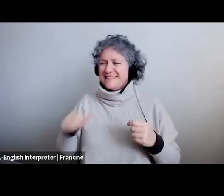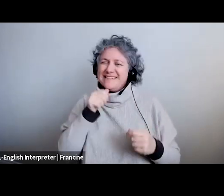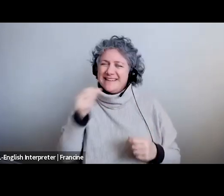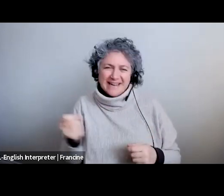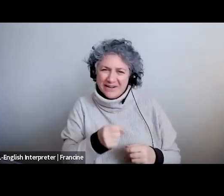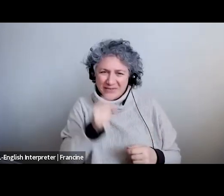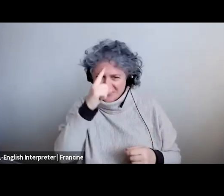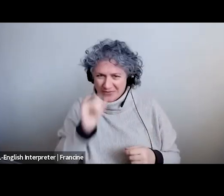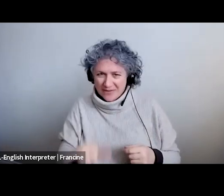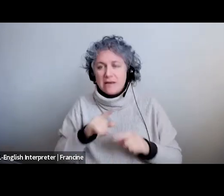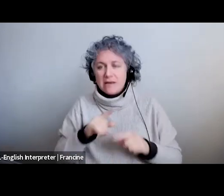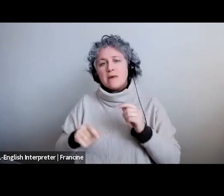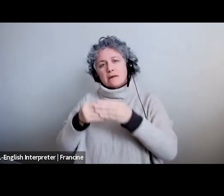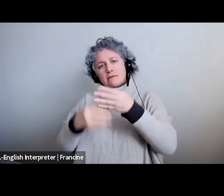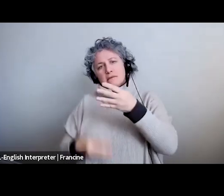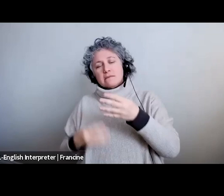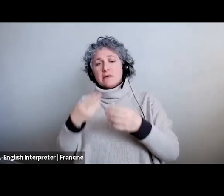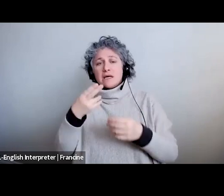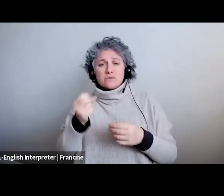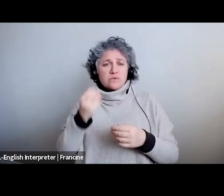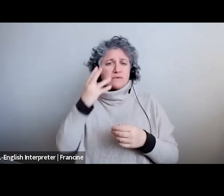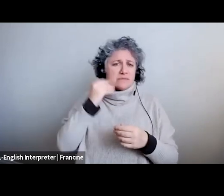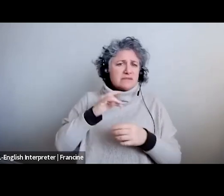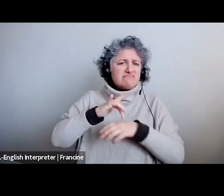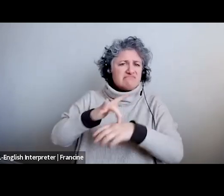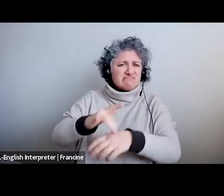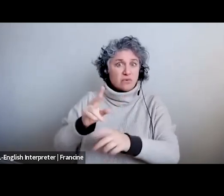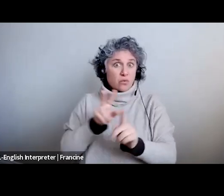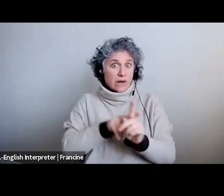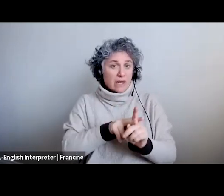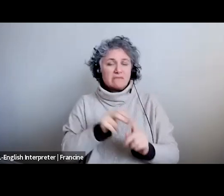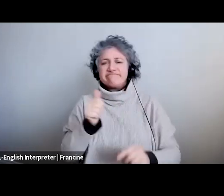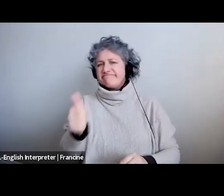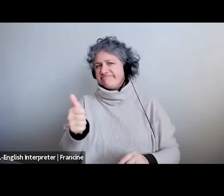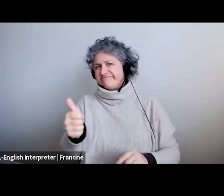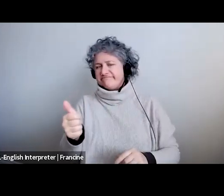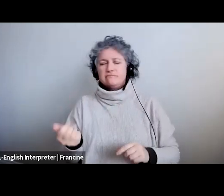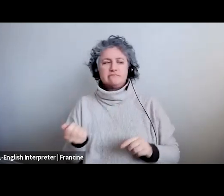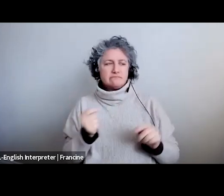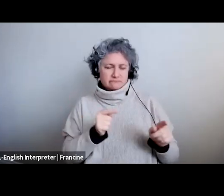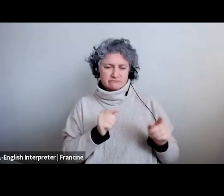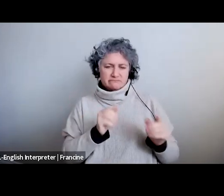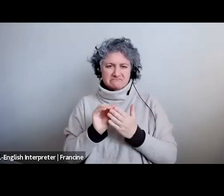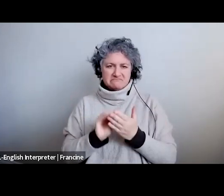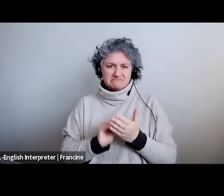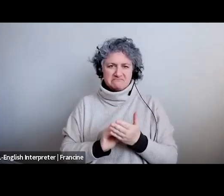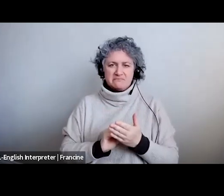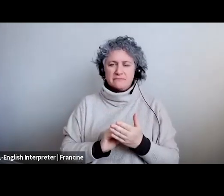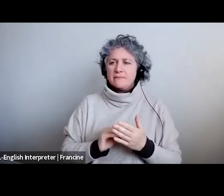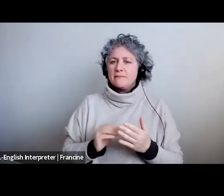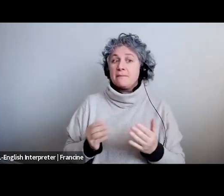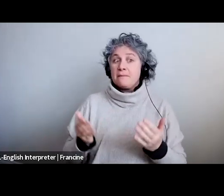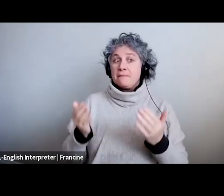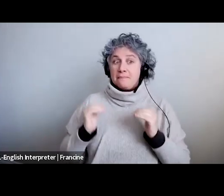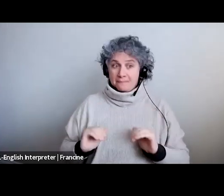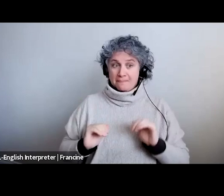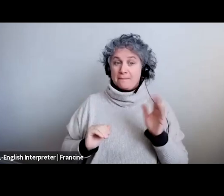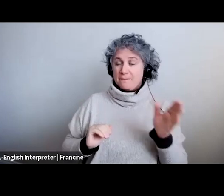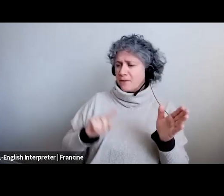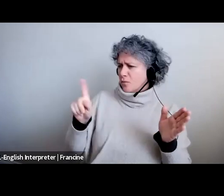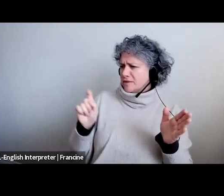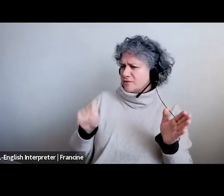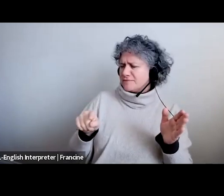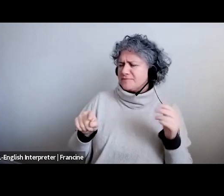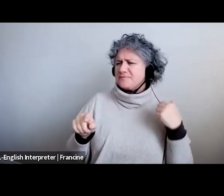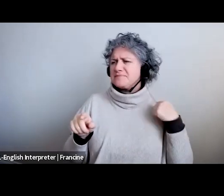this question that popped up about accents and slate i assume it's correct that in the slate you should be your